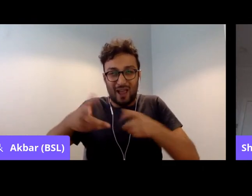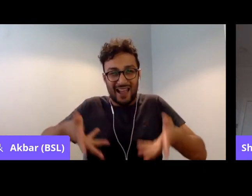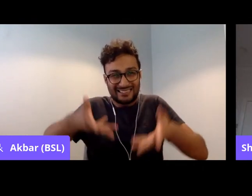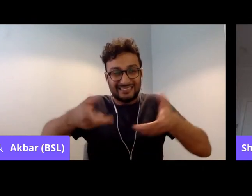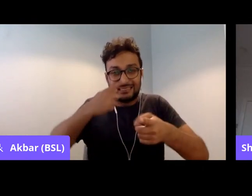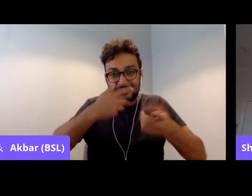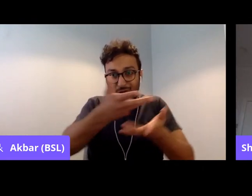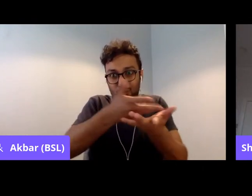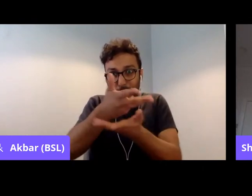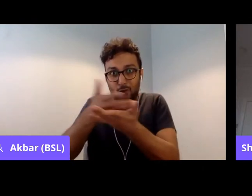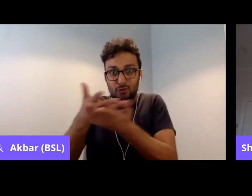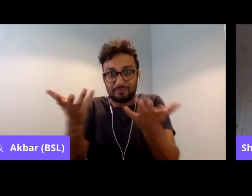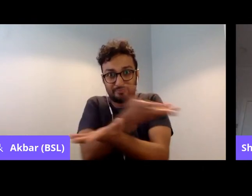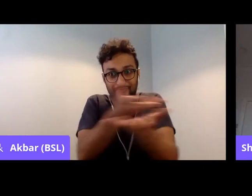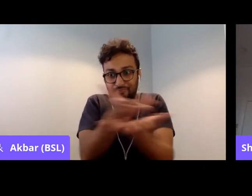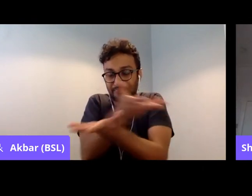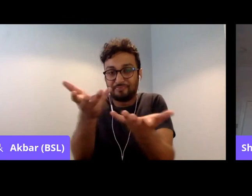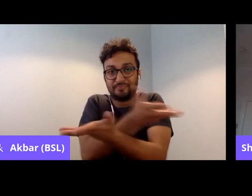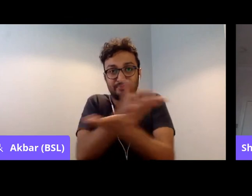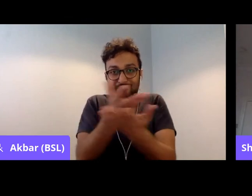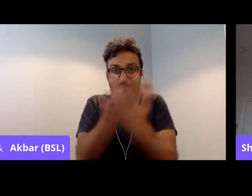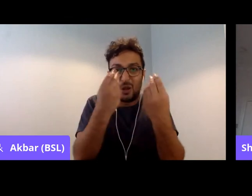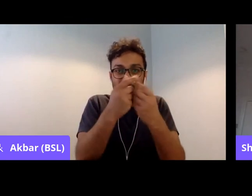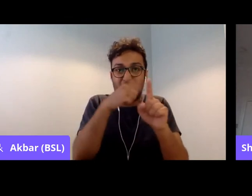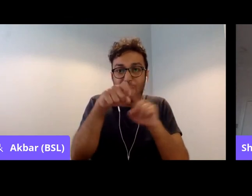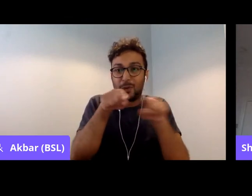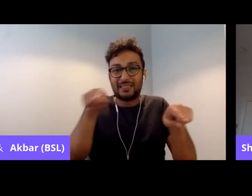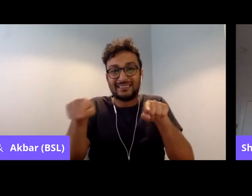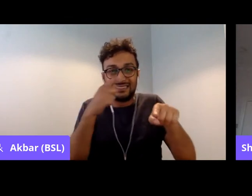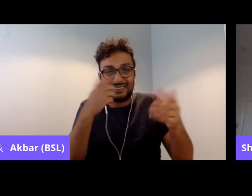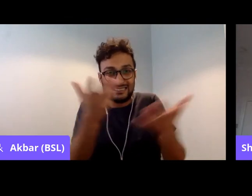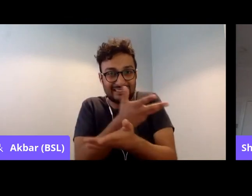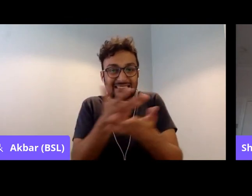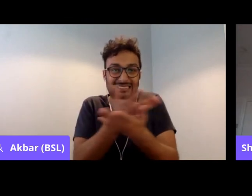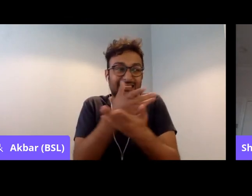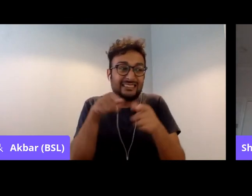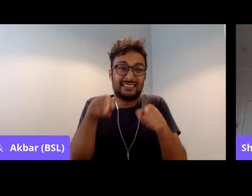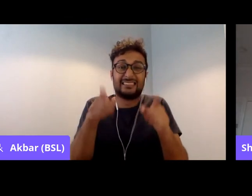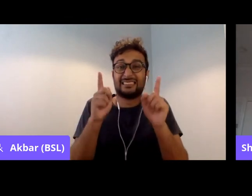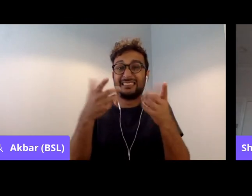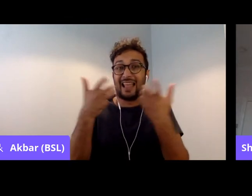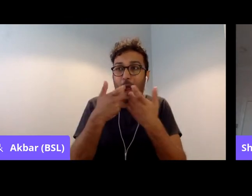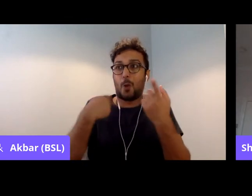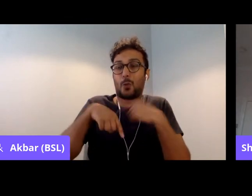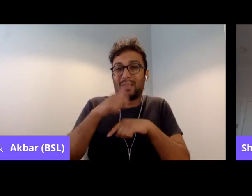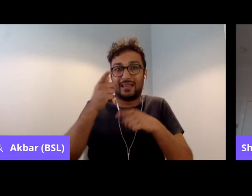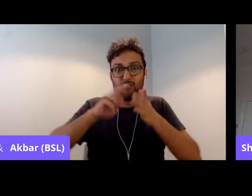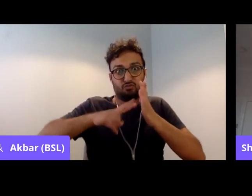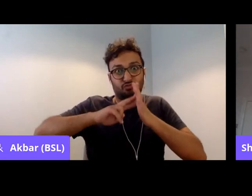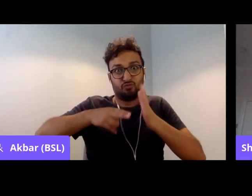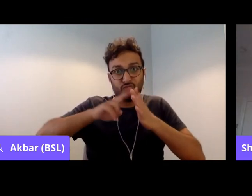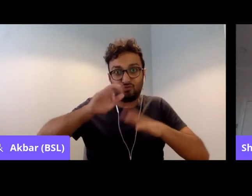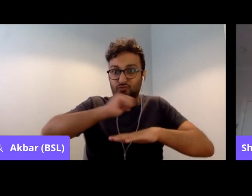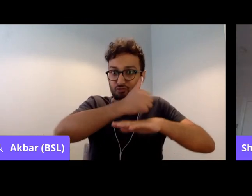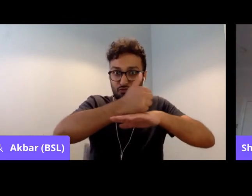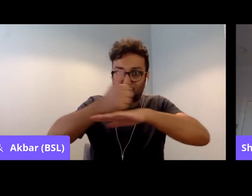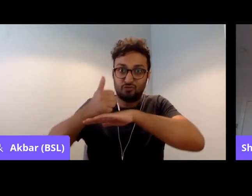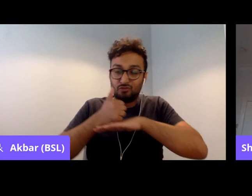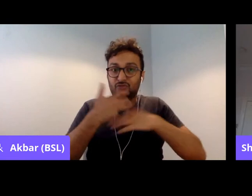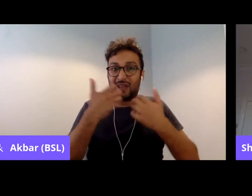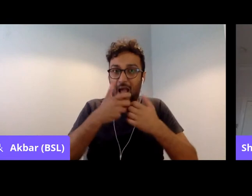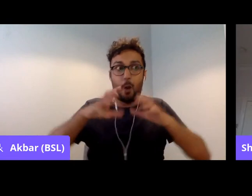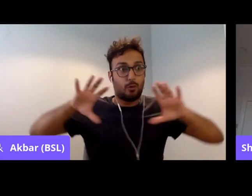ultimately, that's how we organise better and we win on a mass scale.